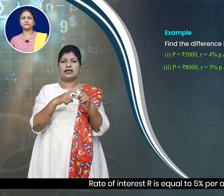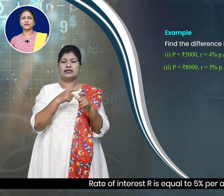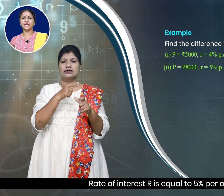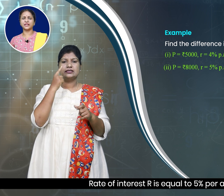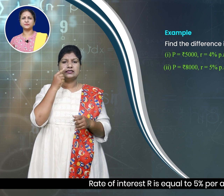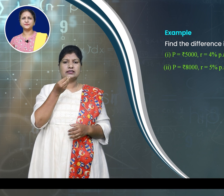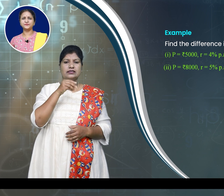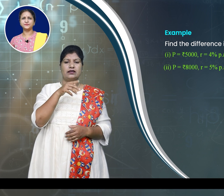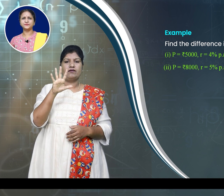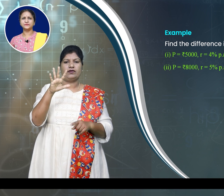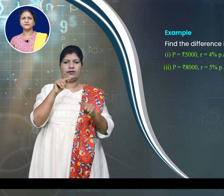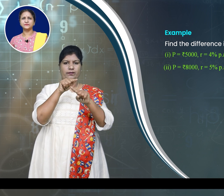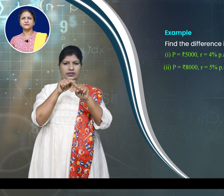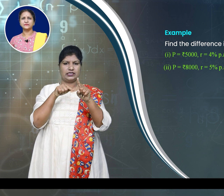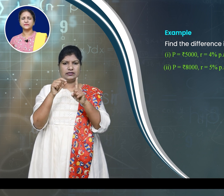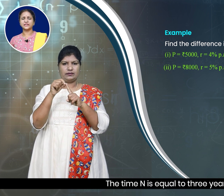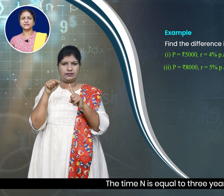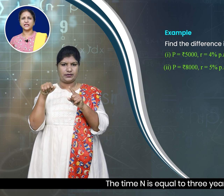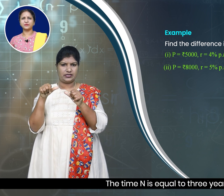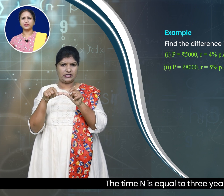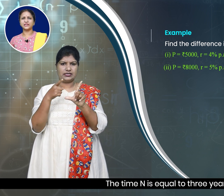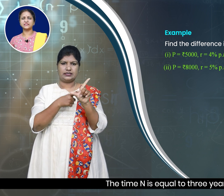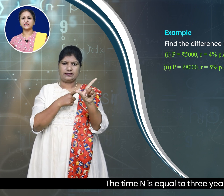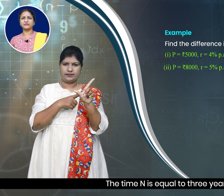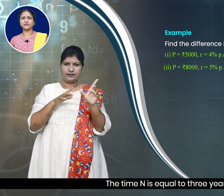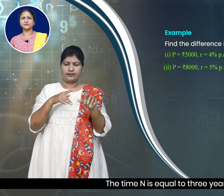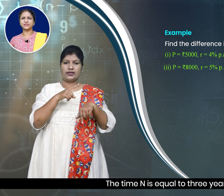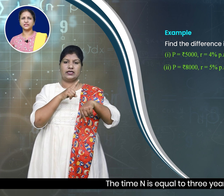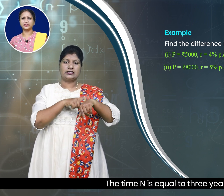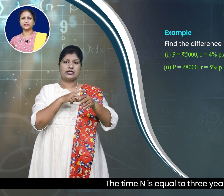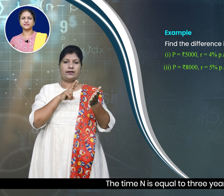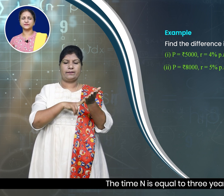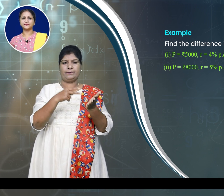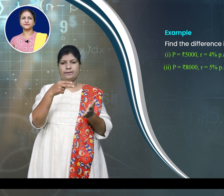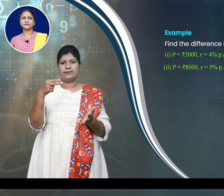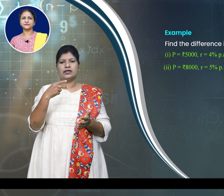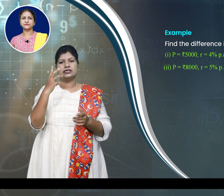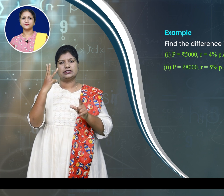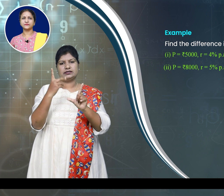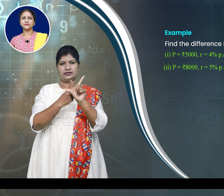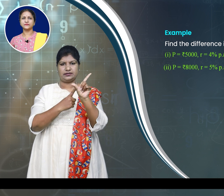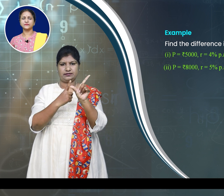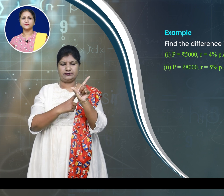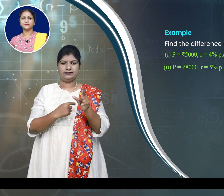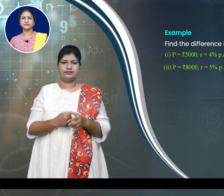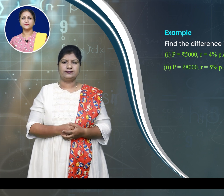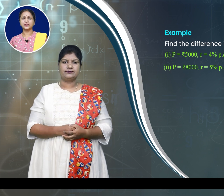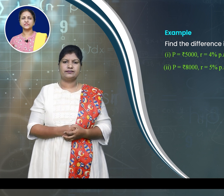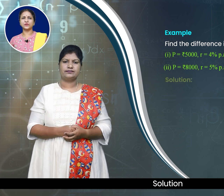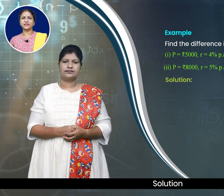per annum. The time n is equal to 3 years solution.